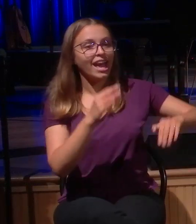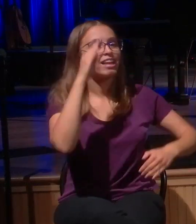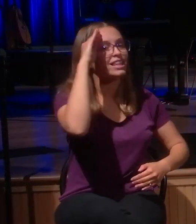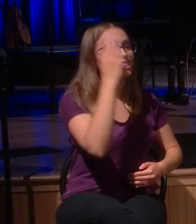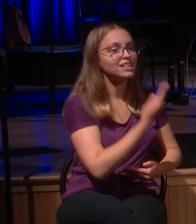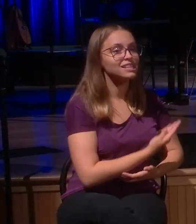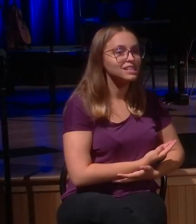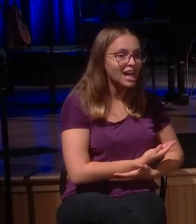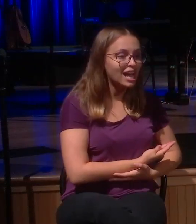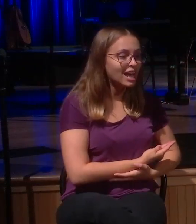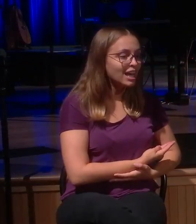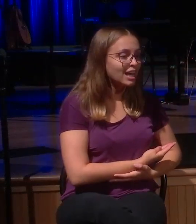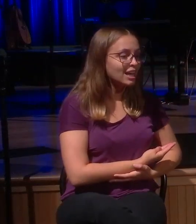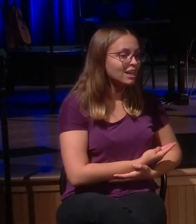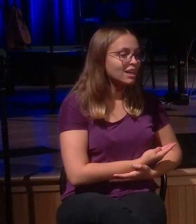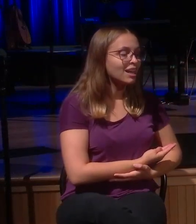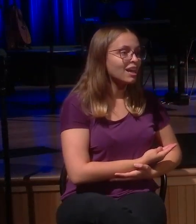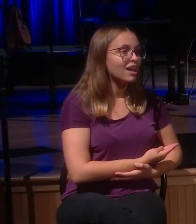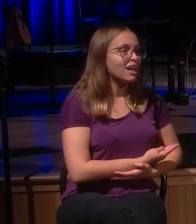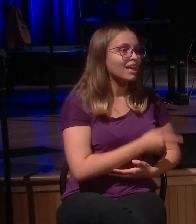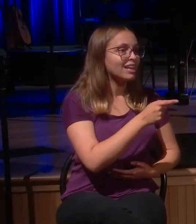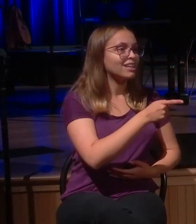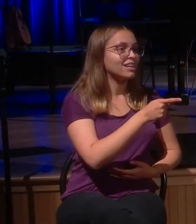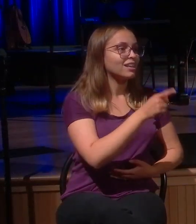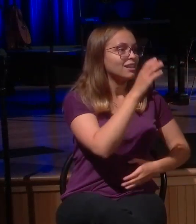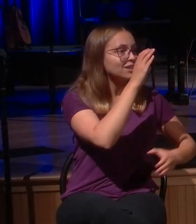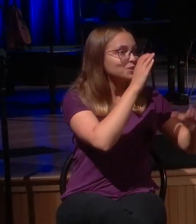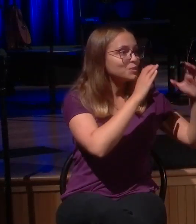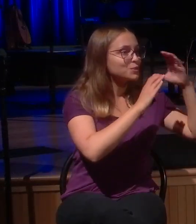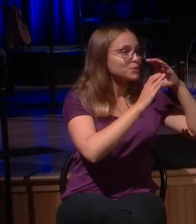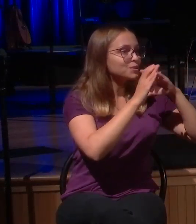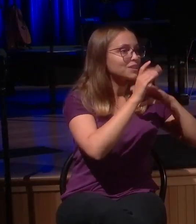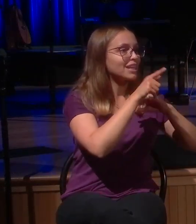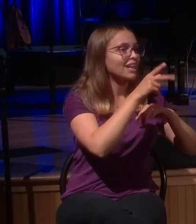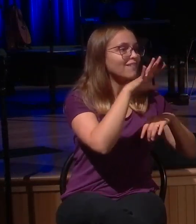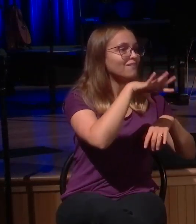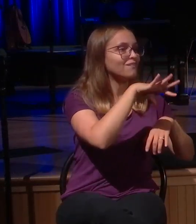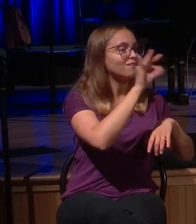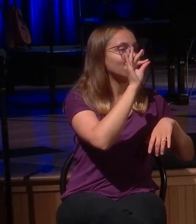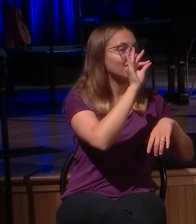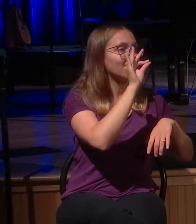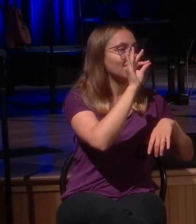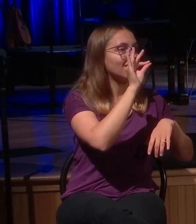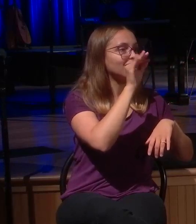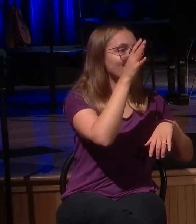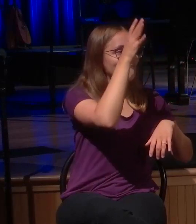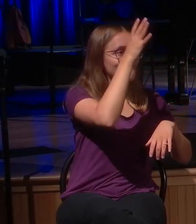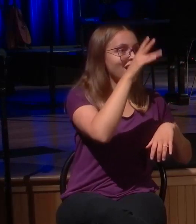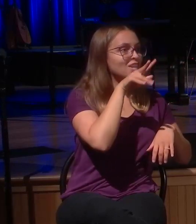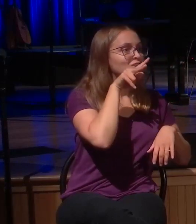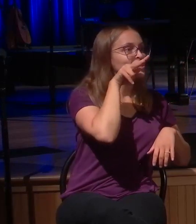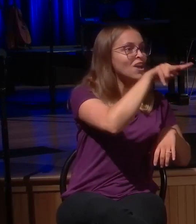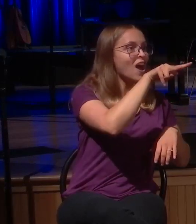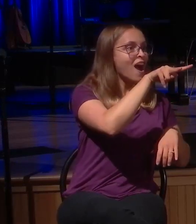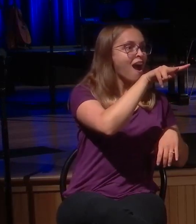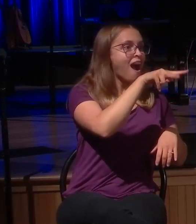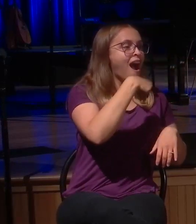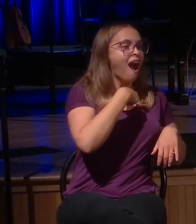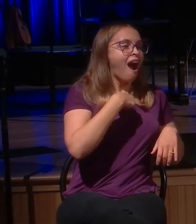that when the son finally comes to his senses and he turns home, notice this, that the father saw him, he had compassion upon him, he